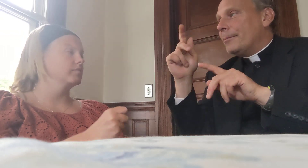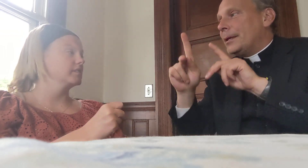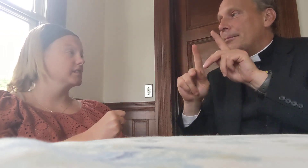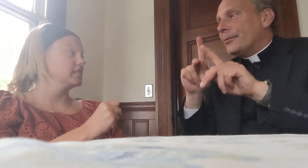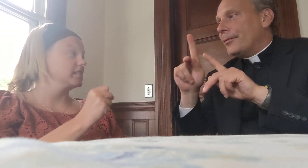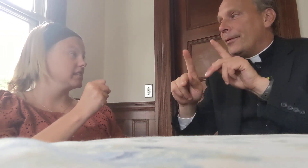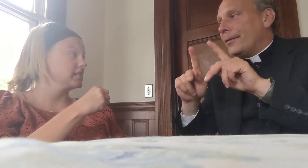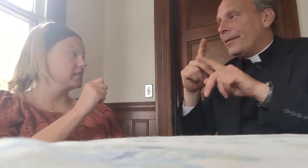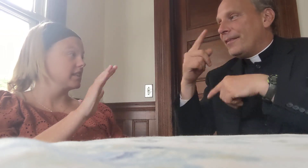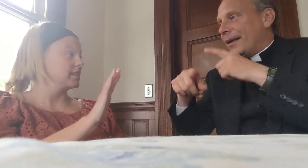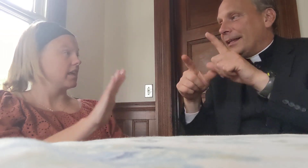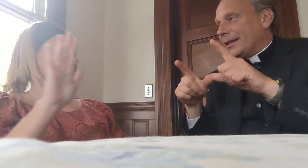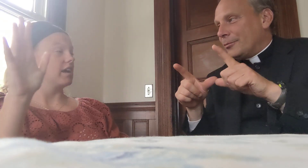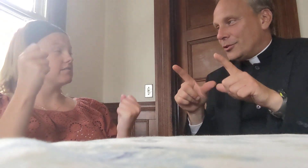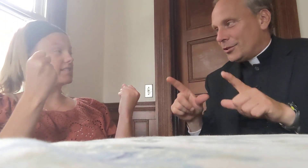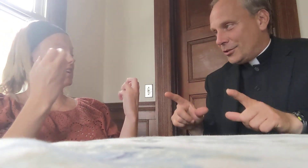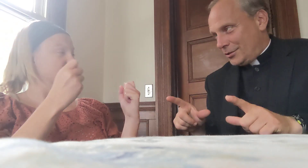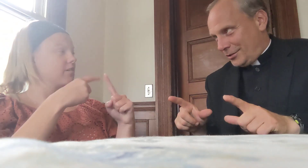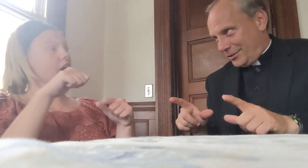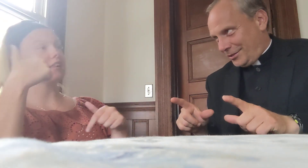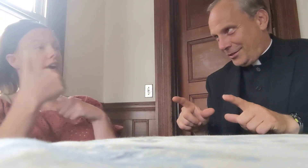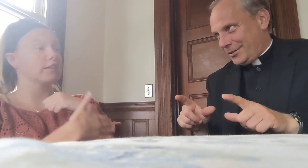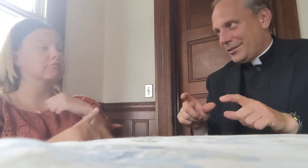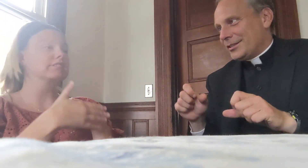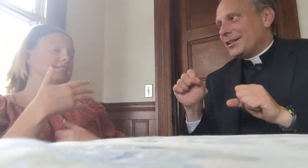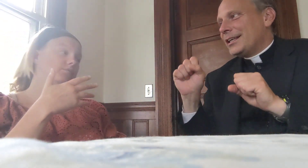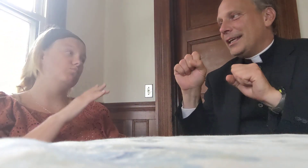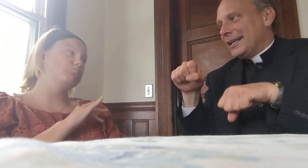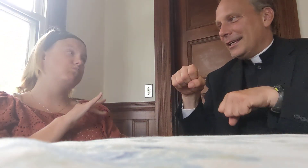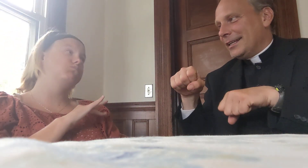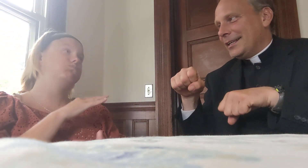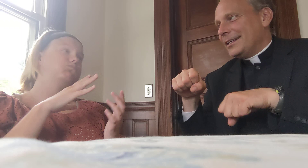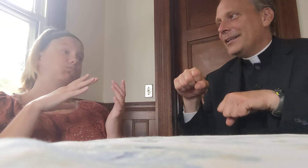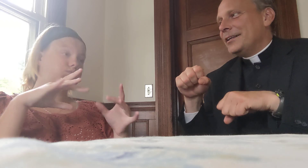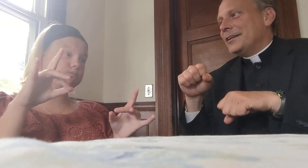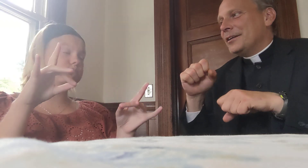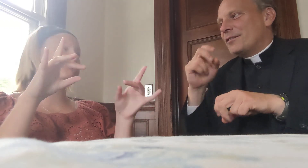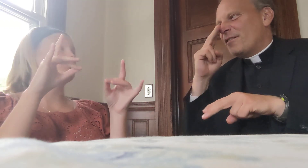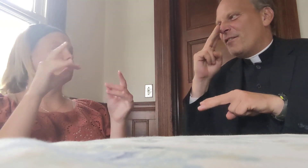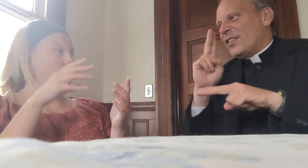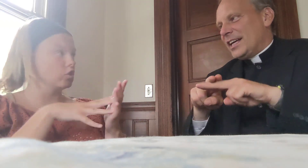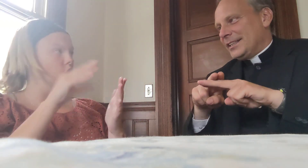people's sign languages, yeah, that's fun,